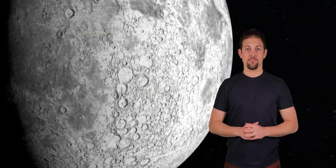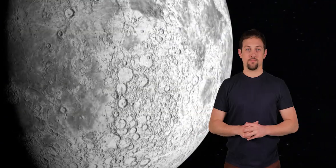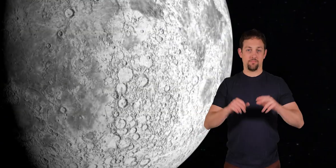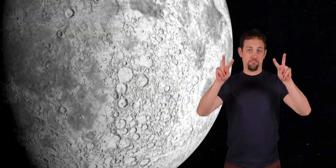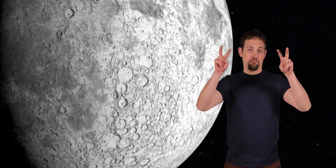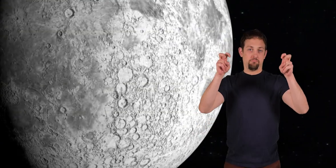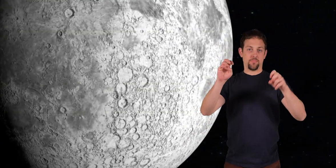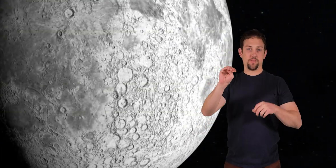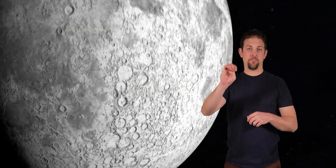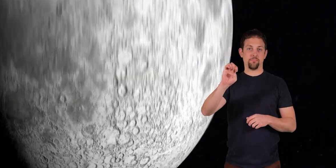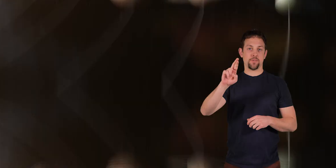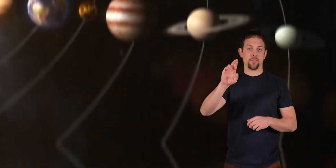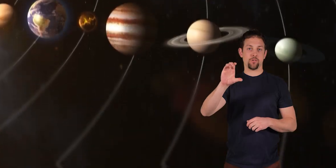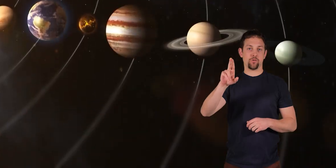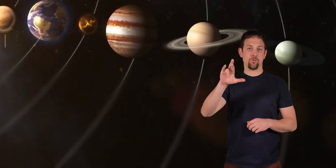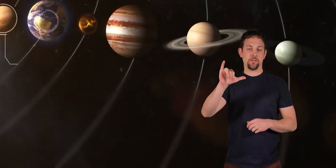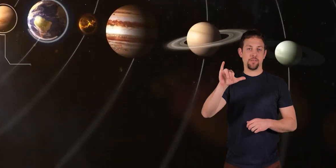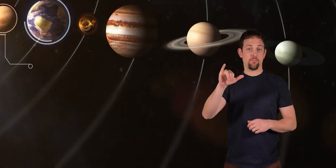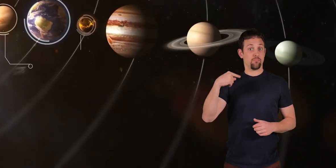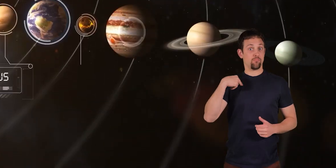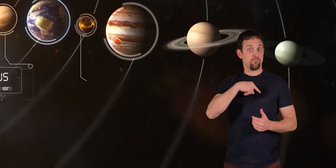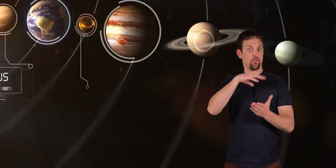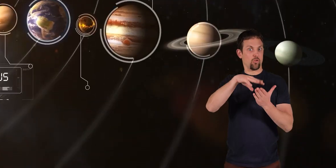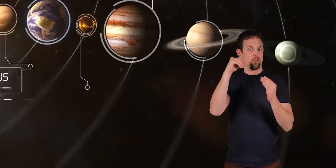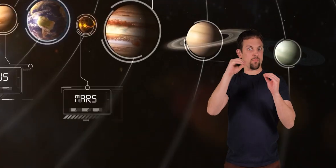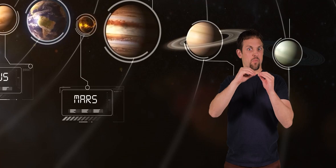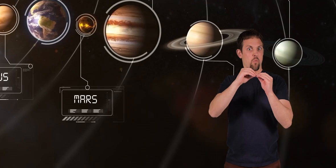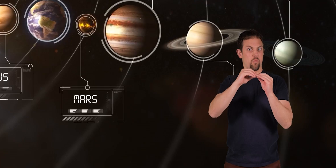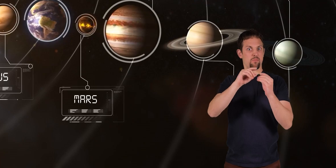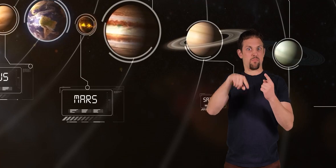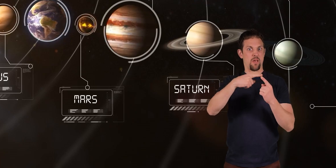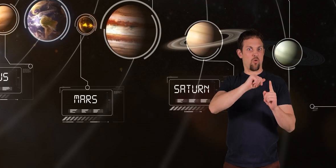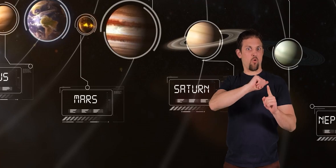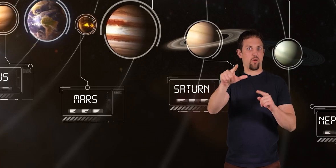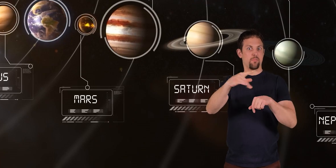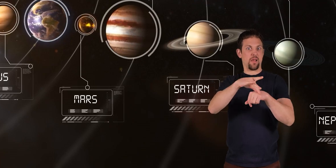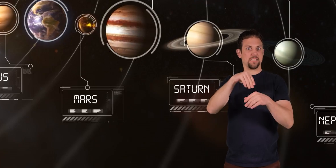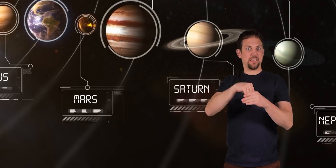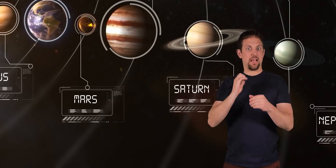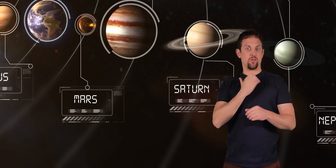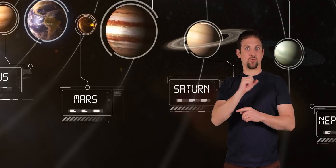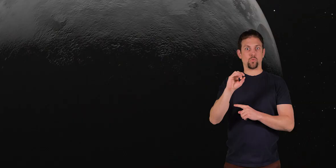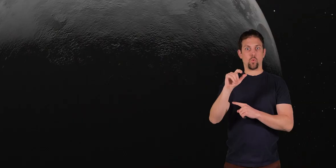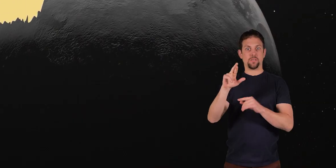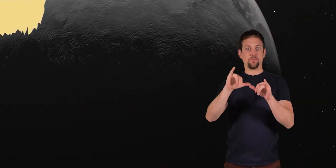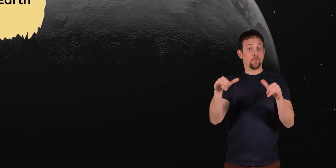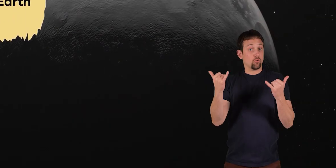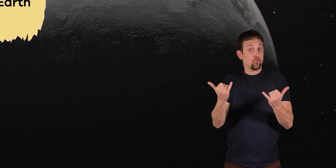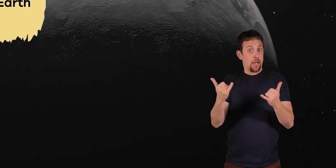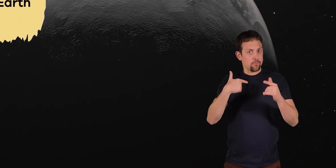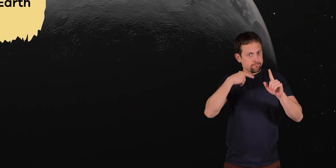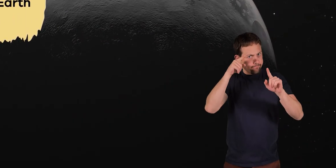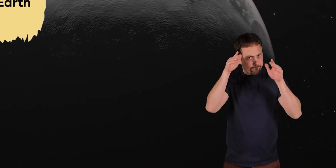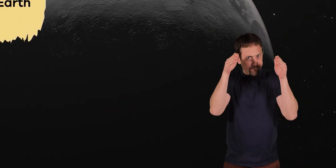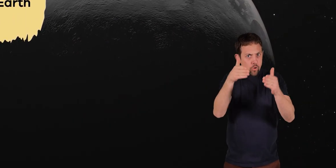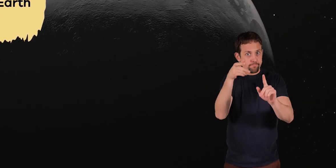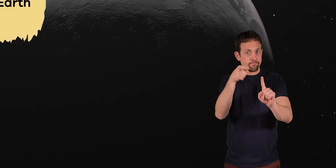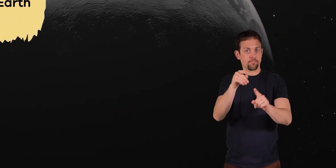Mercury. We are learning about all of the planets in our solar system. Today, we are focusing on Mercury,